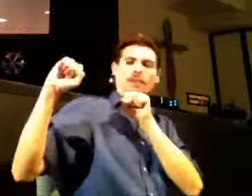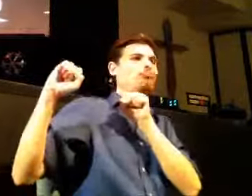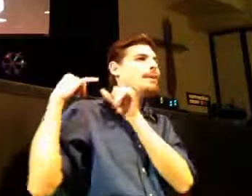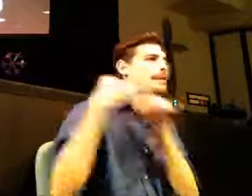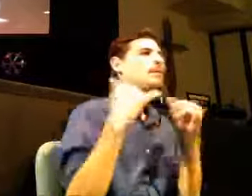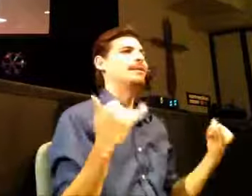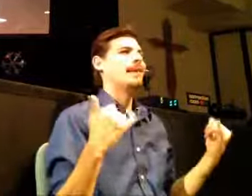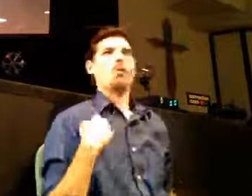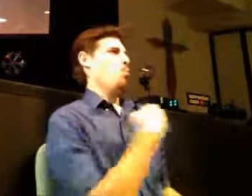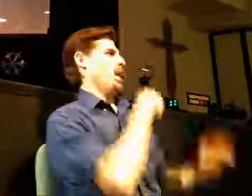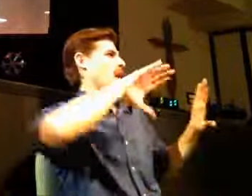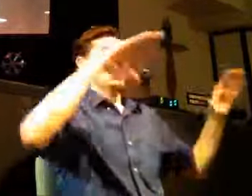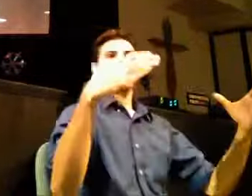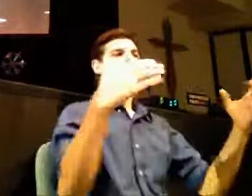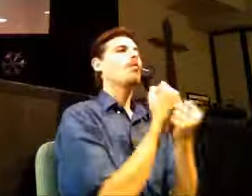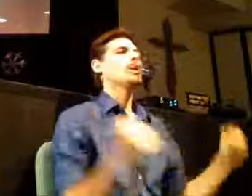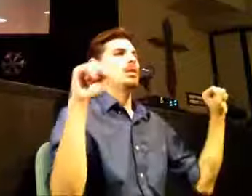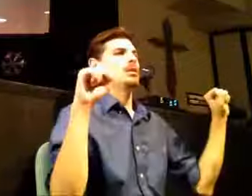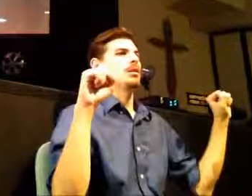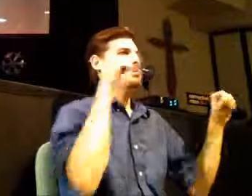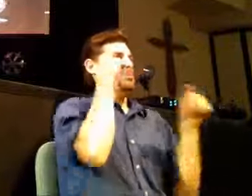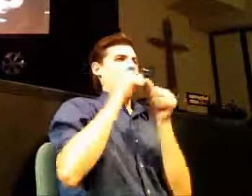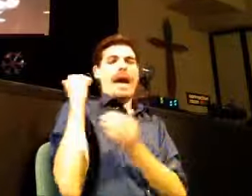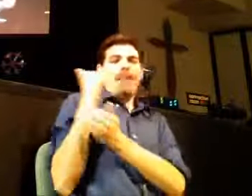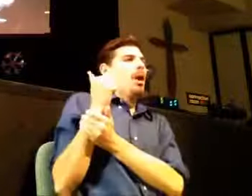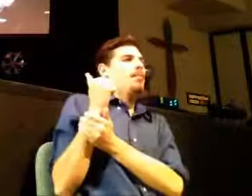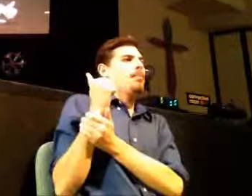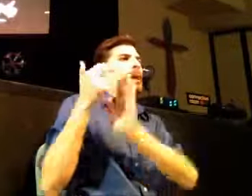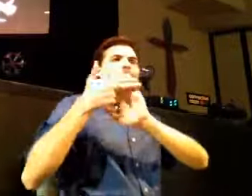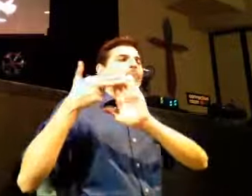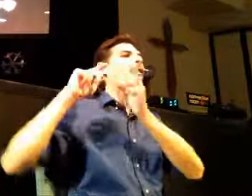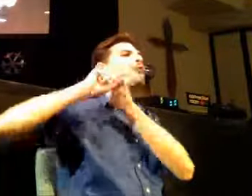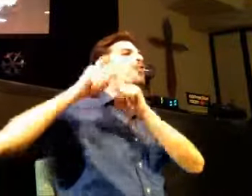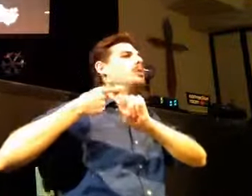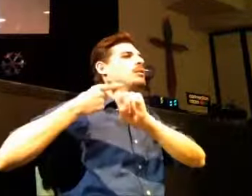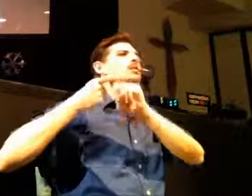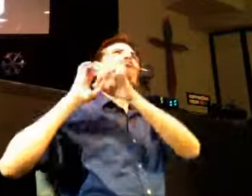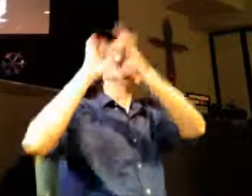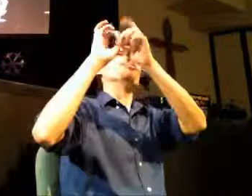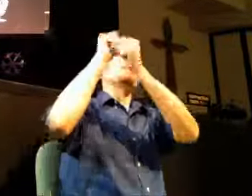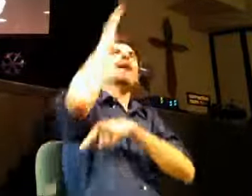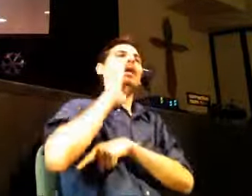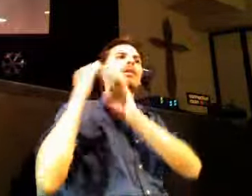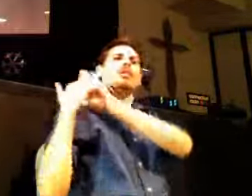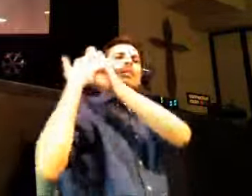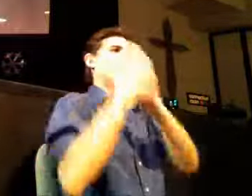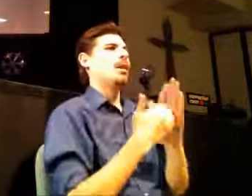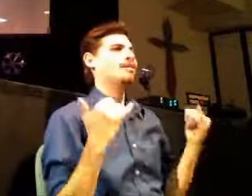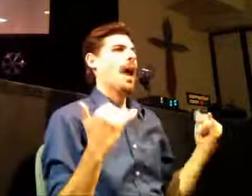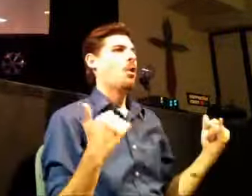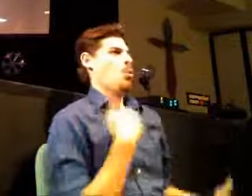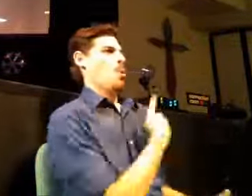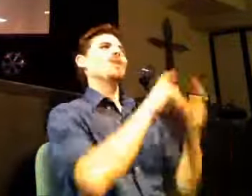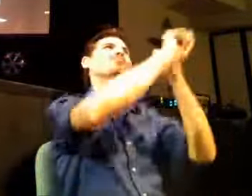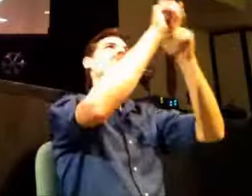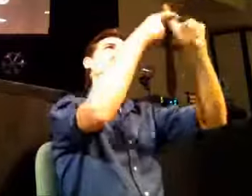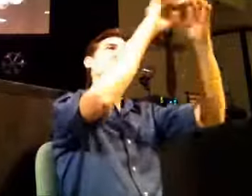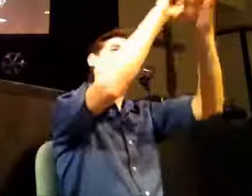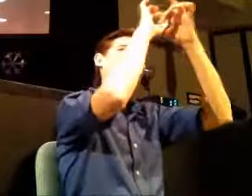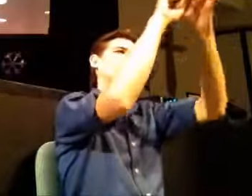We're to remember the way God called Abraham, a friend. Because you know what? You, you can have that same relationship with God. We're asked to remember things like what God did with Moses or Esther. and we got a